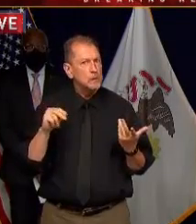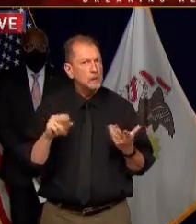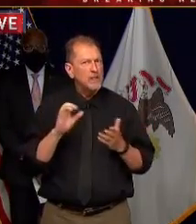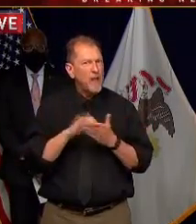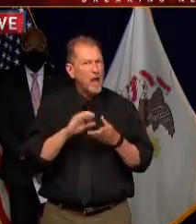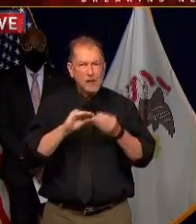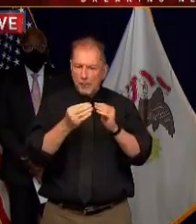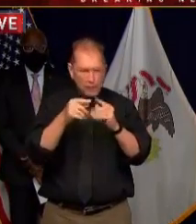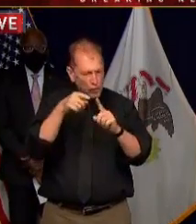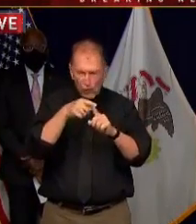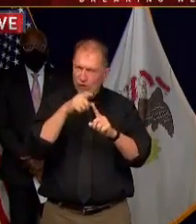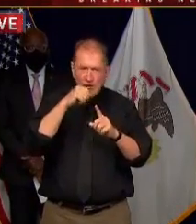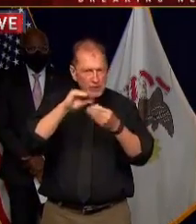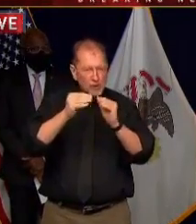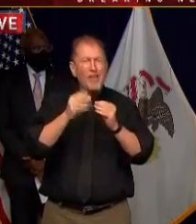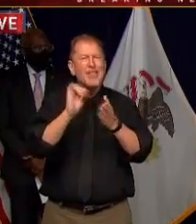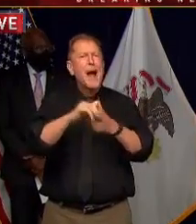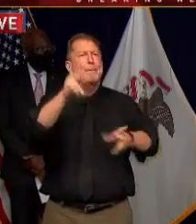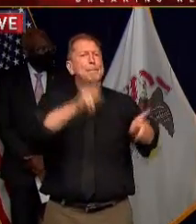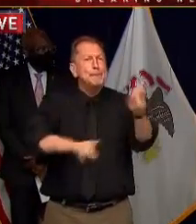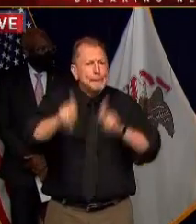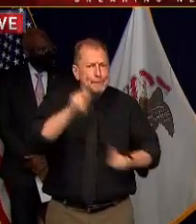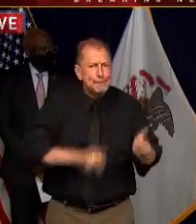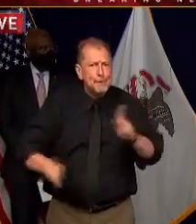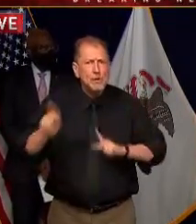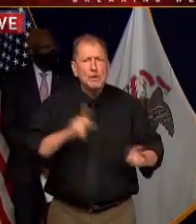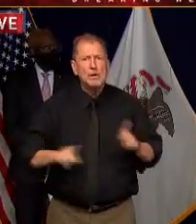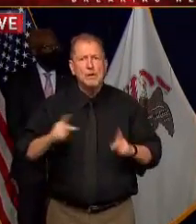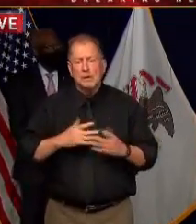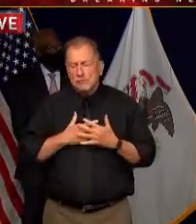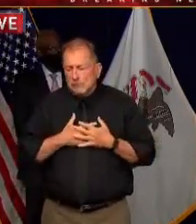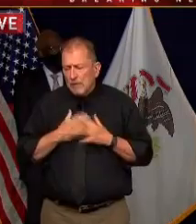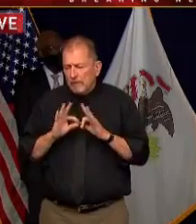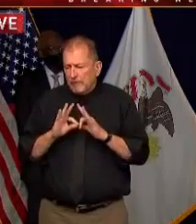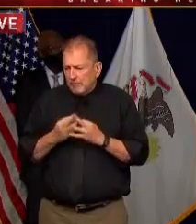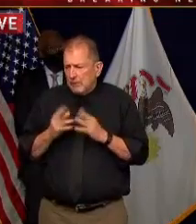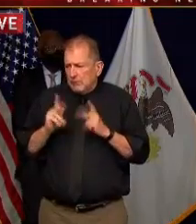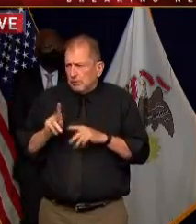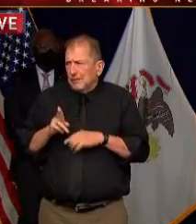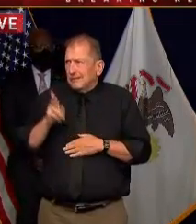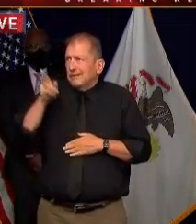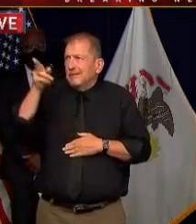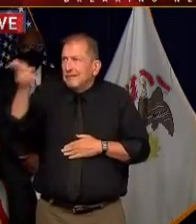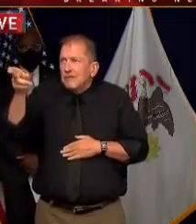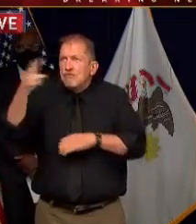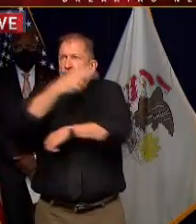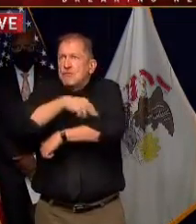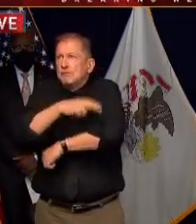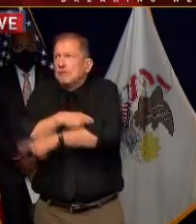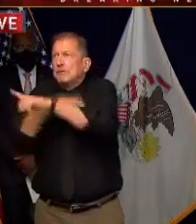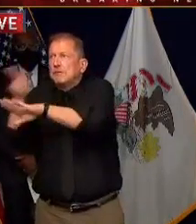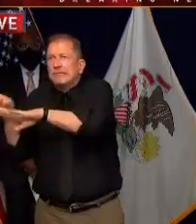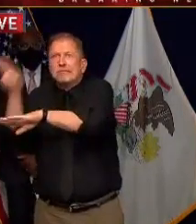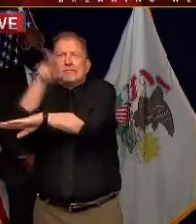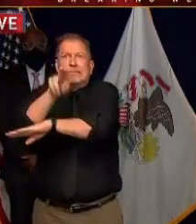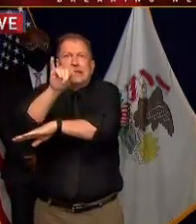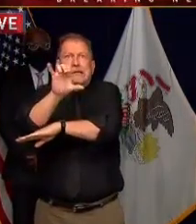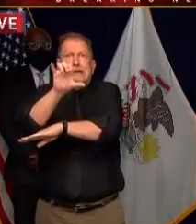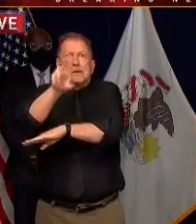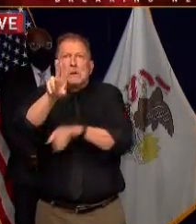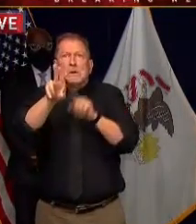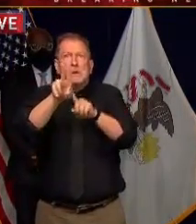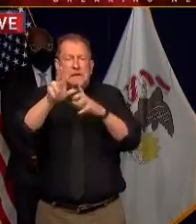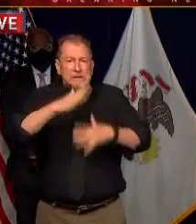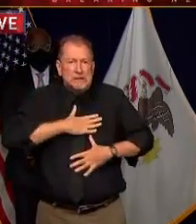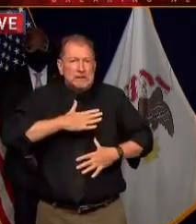are people these are loved ones who were so sick that they were hospitalized in the intensive care unit and a French